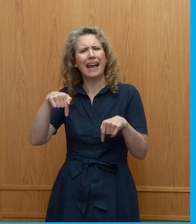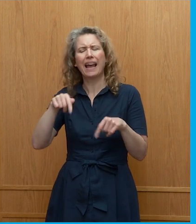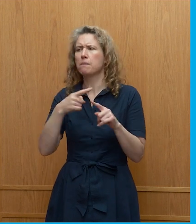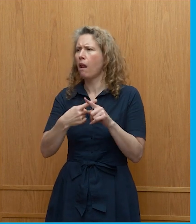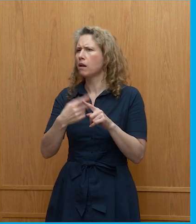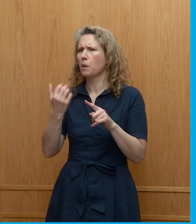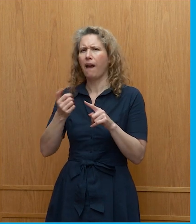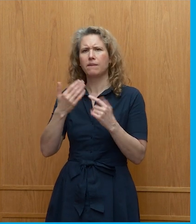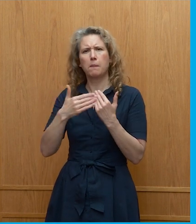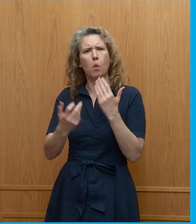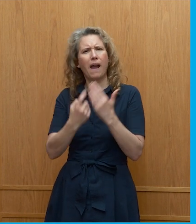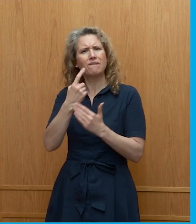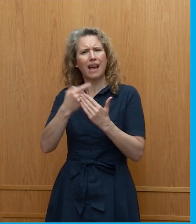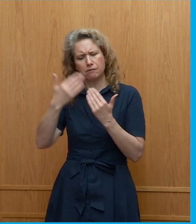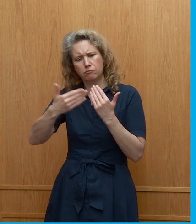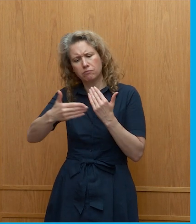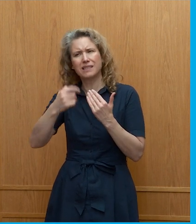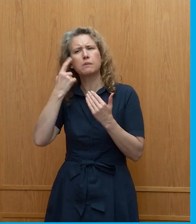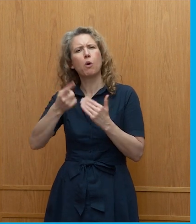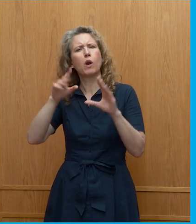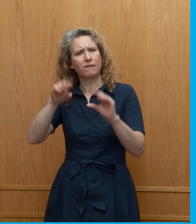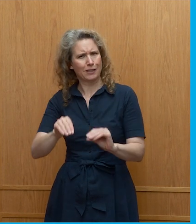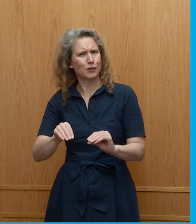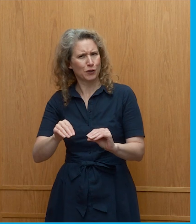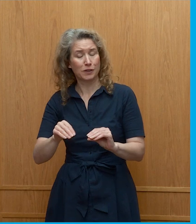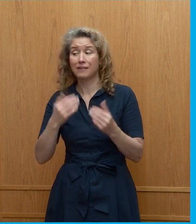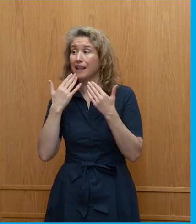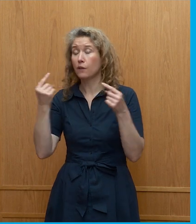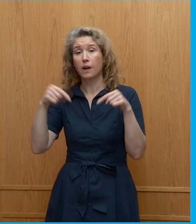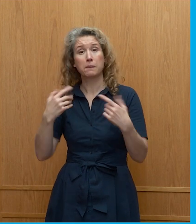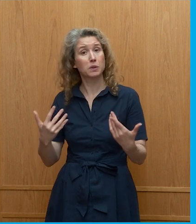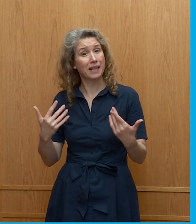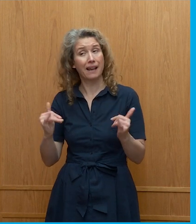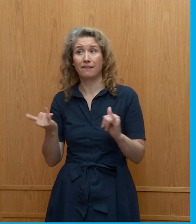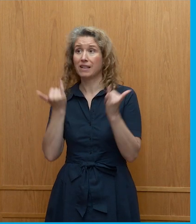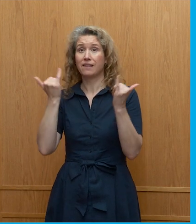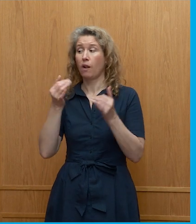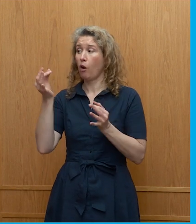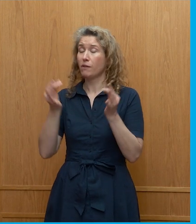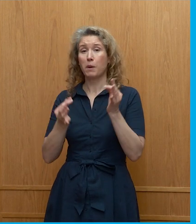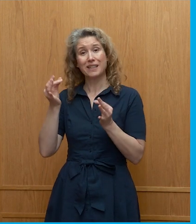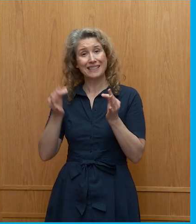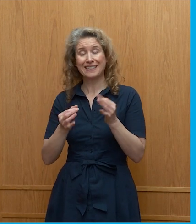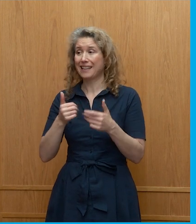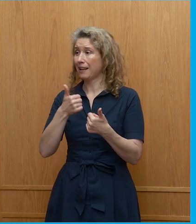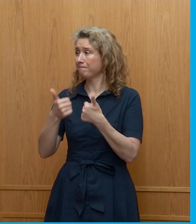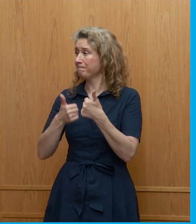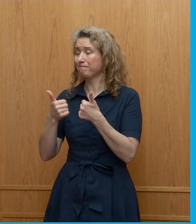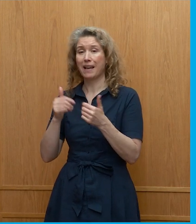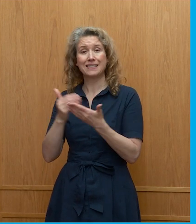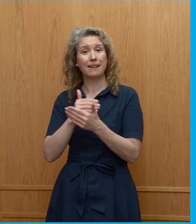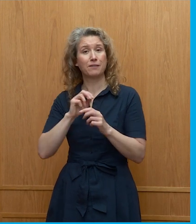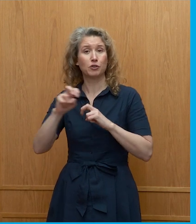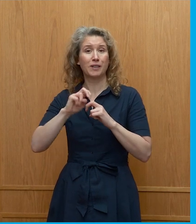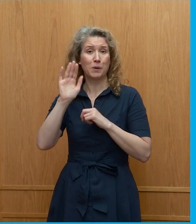days until the end of of tomorrow so thank you for being part of the festival of politics and best wishes to you in a safe journey home